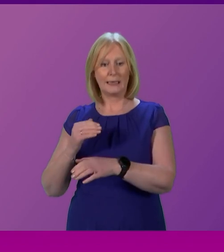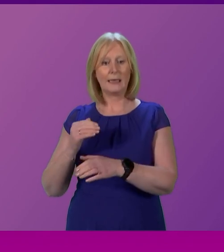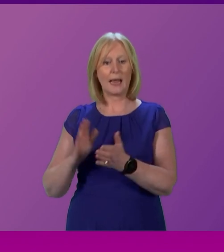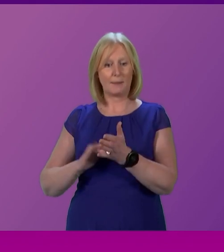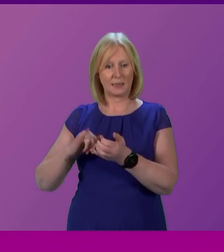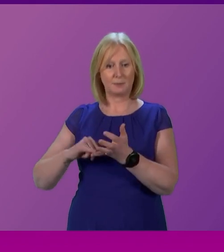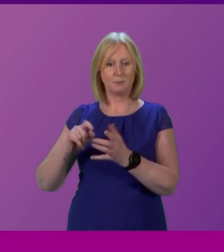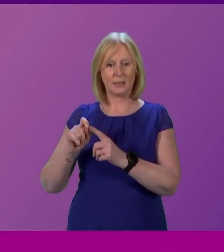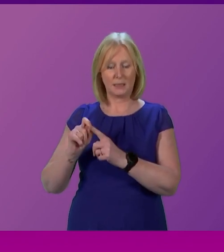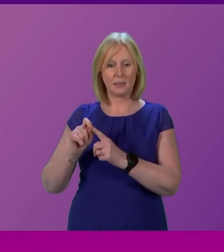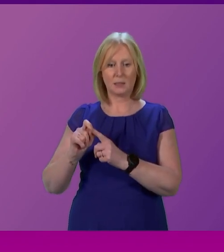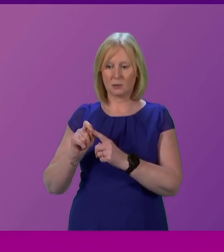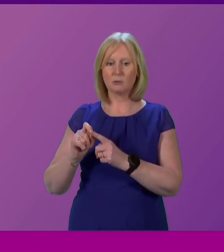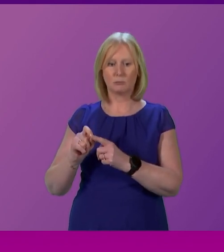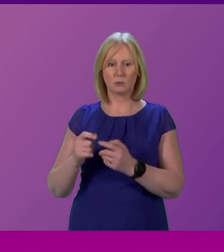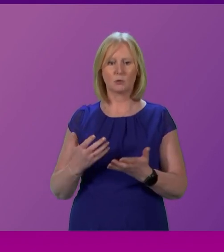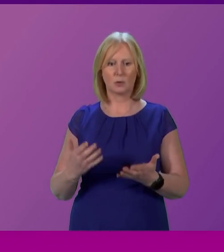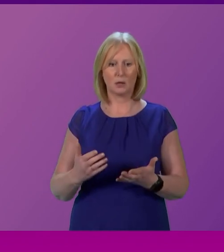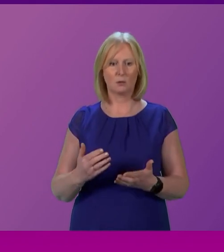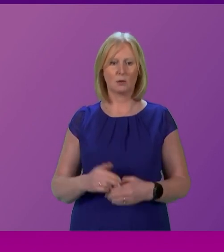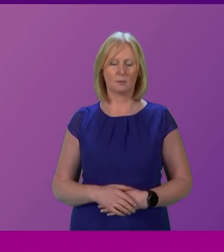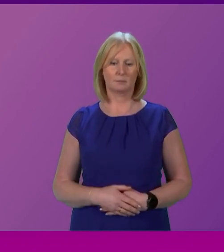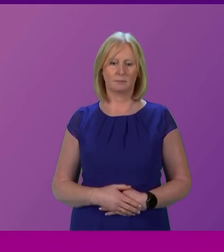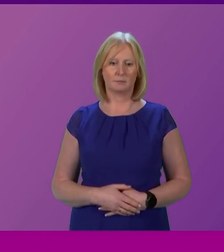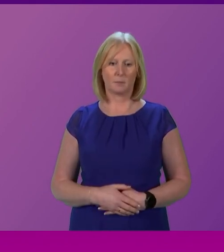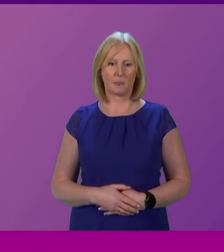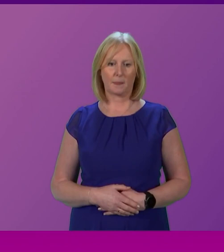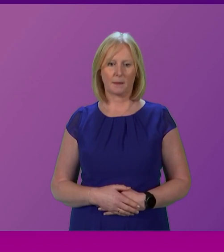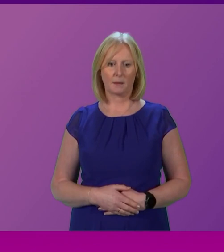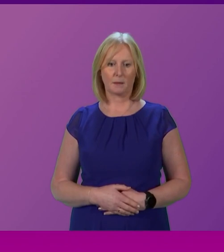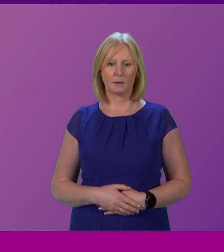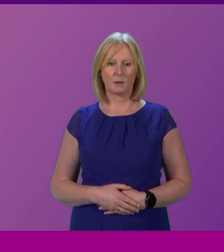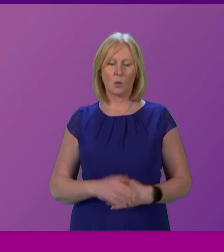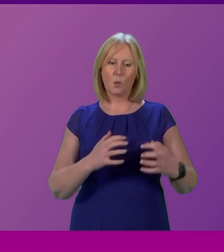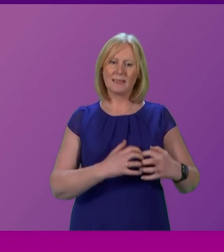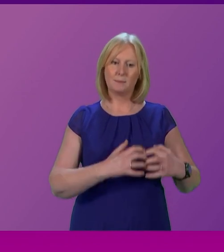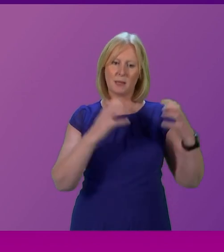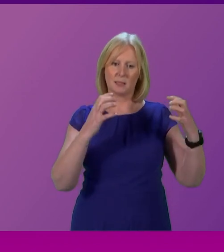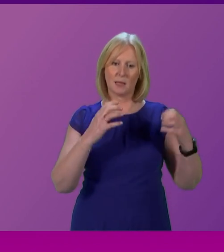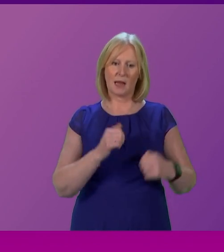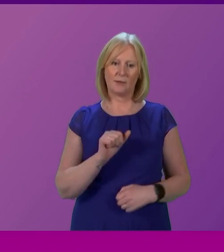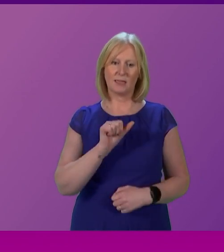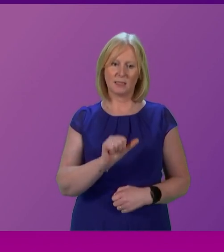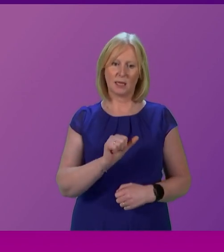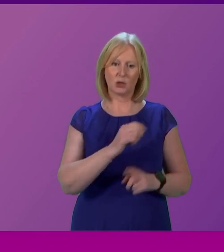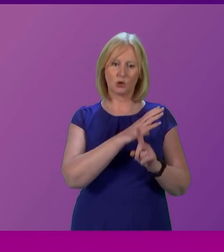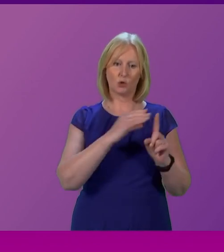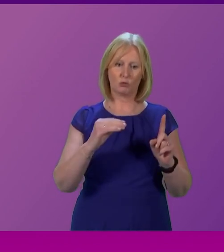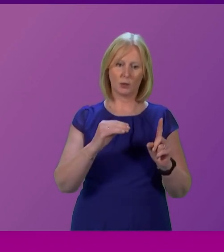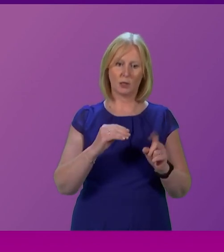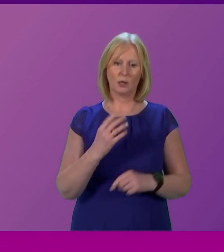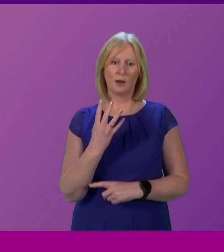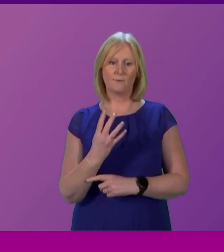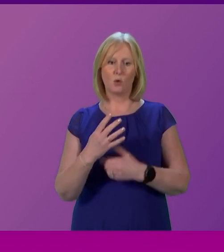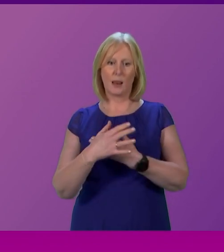A majority. The Unionists have 57. At Westminster, there are six Tory MPs, four